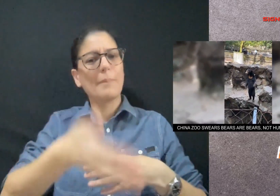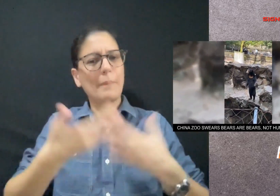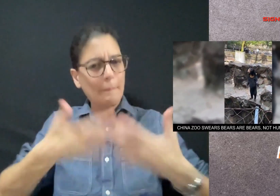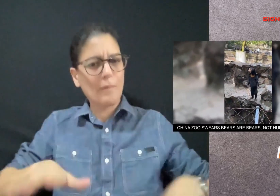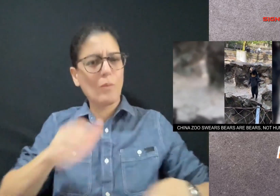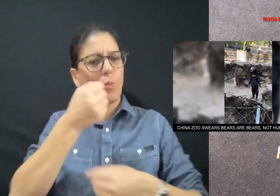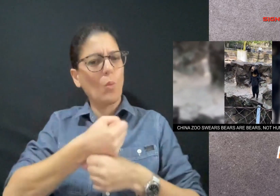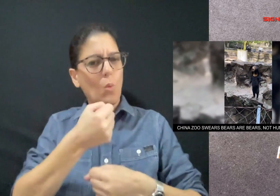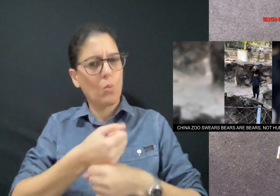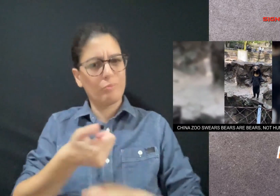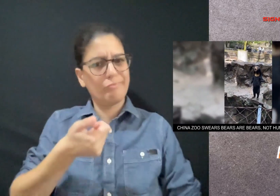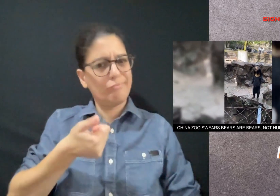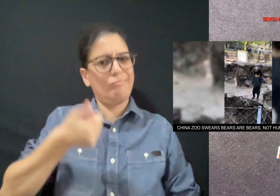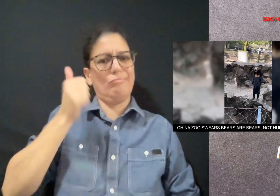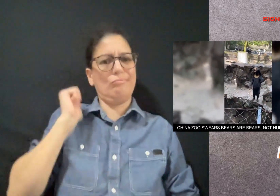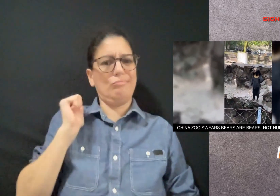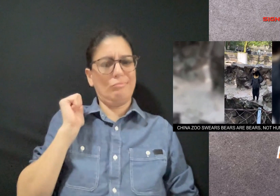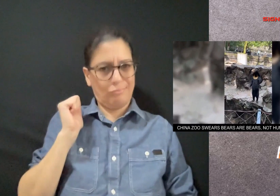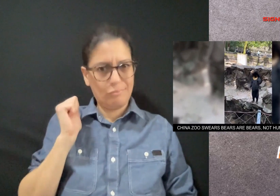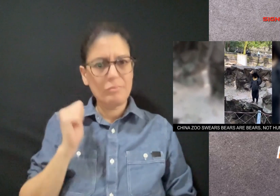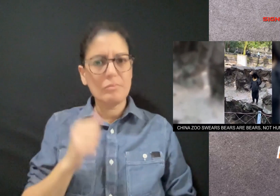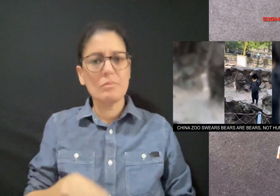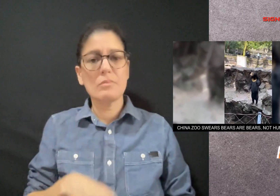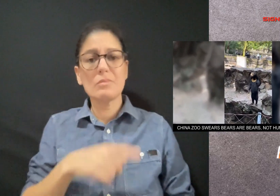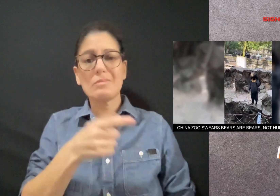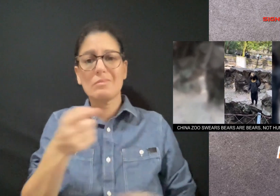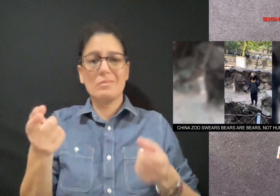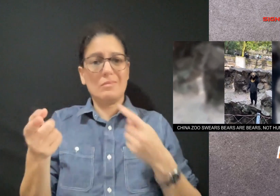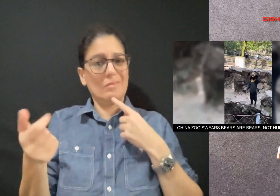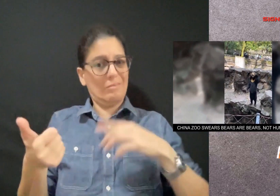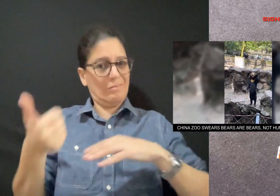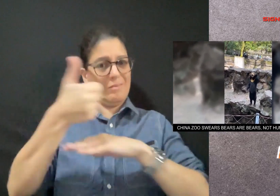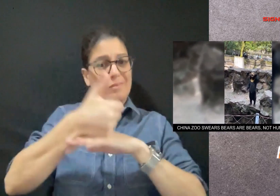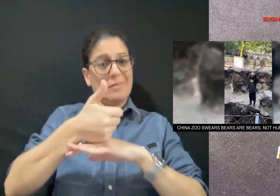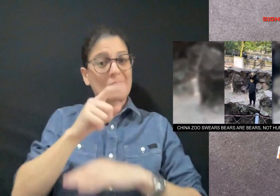if I was being lazy and found a human to take my place.